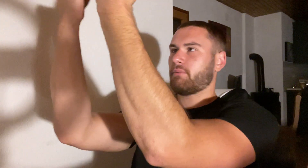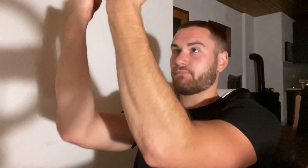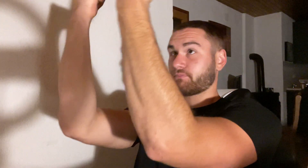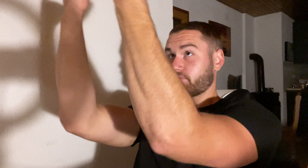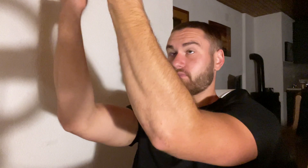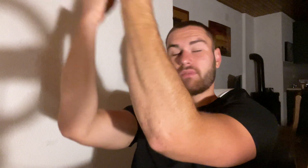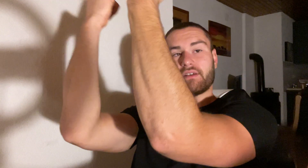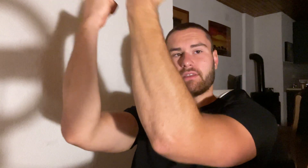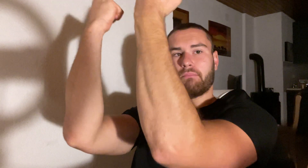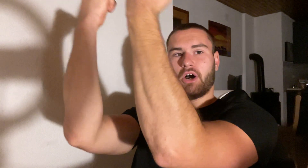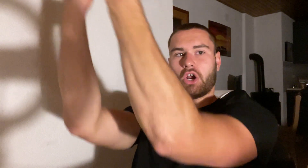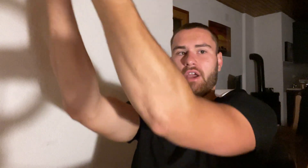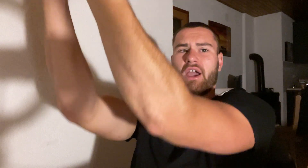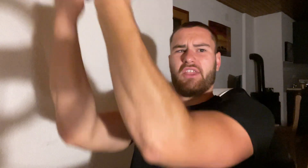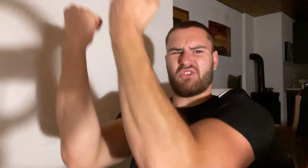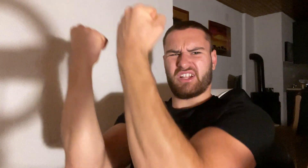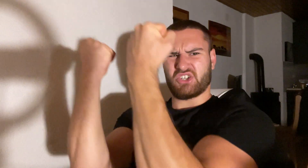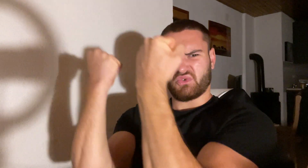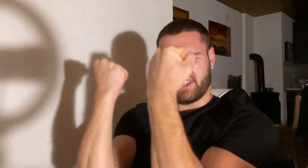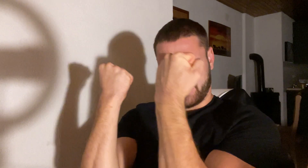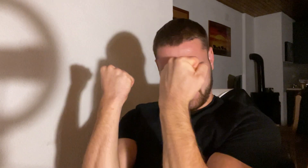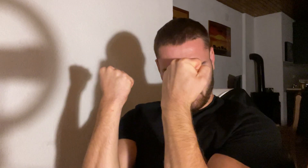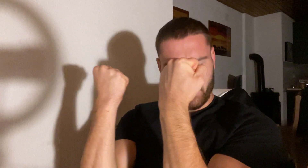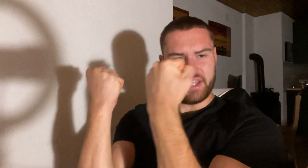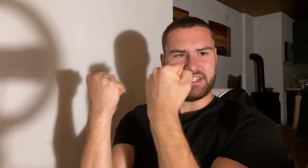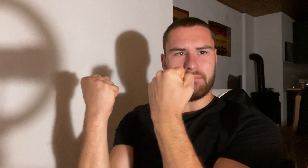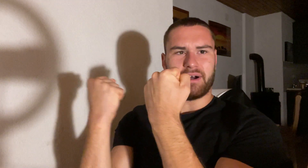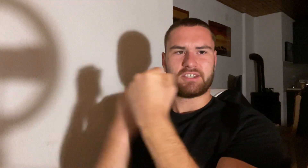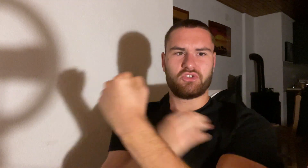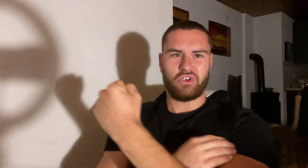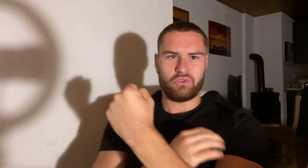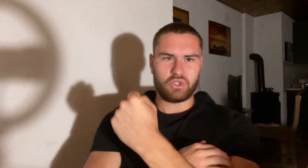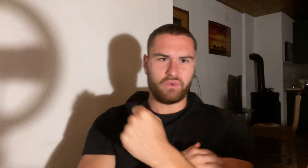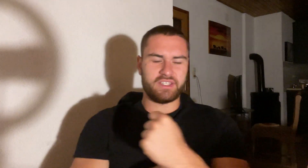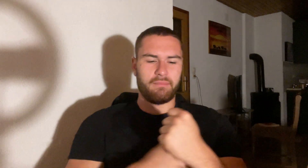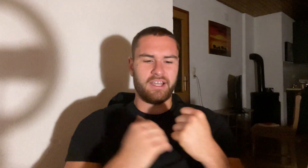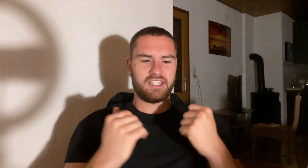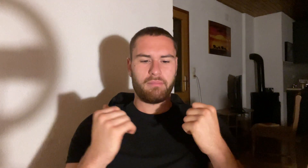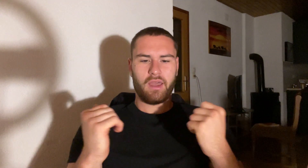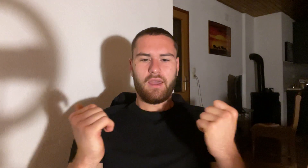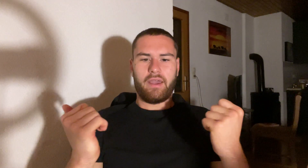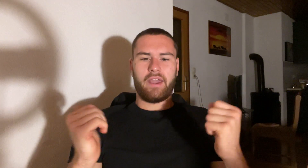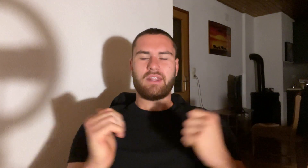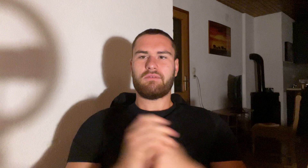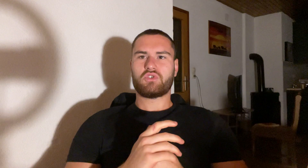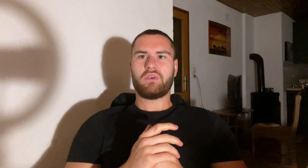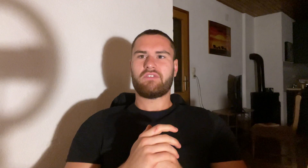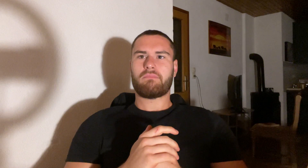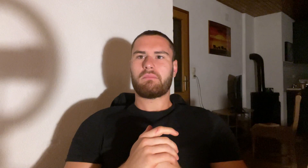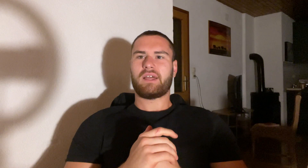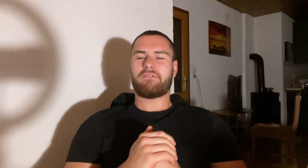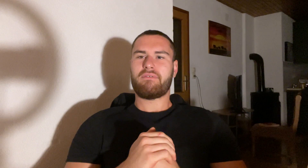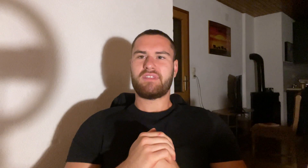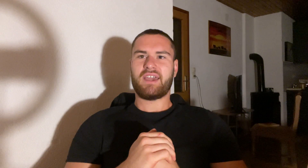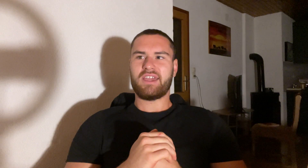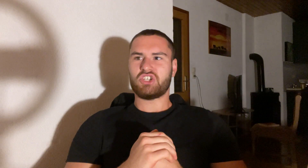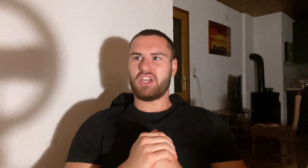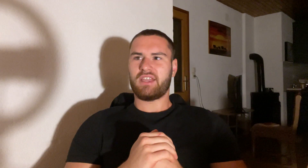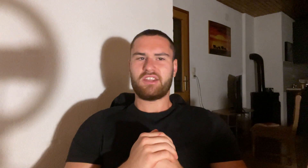the bar, then like squeeze the muscles, tried to squeeze the bicep and I was doing it with maybe like 50 kg and then I